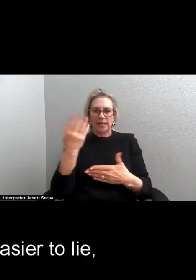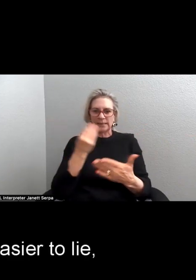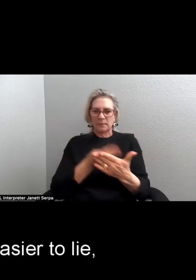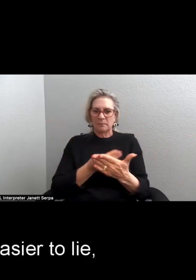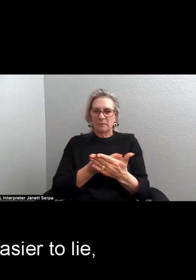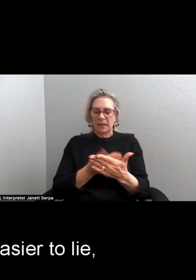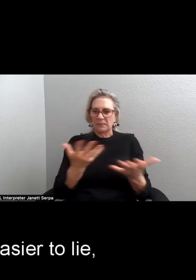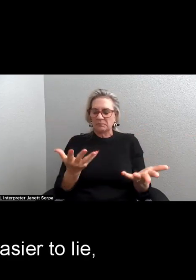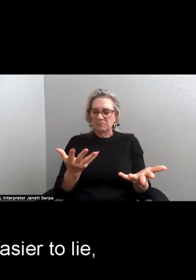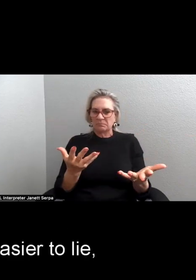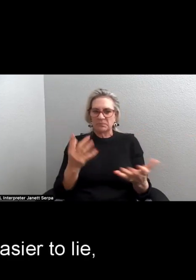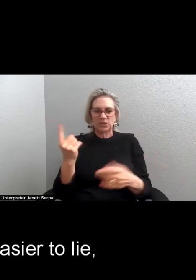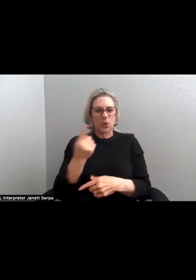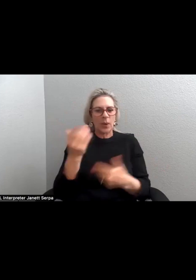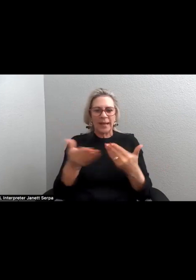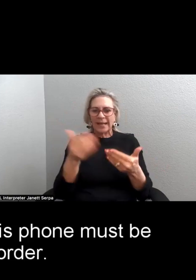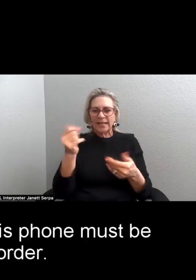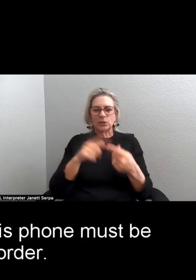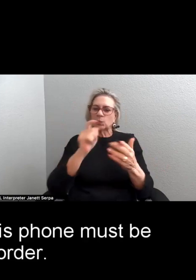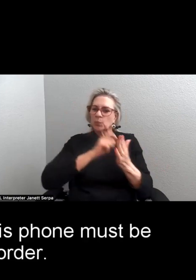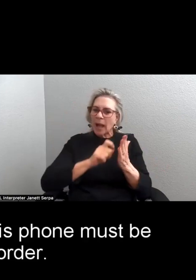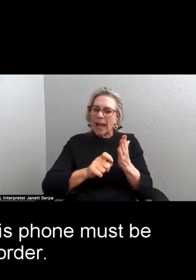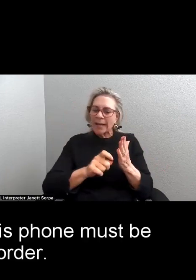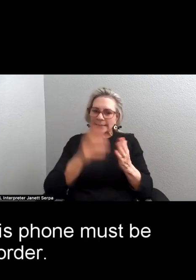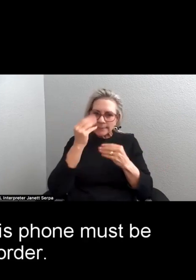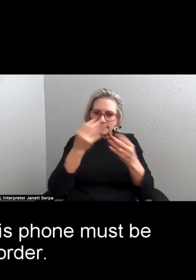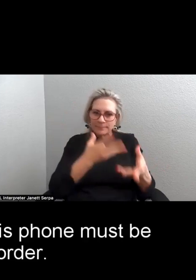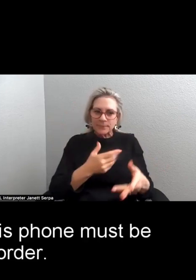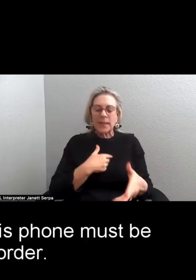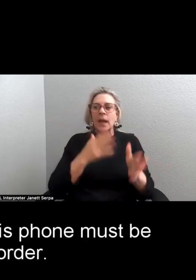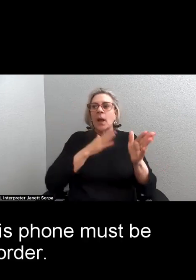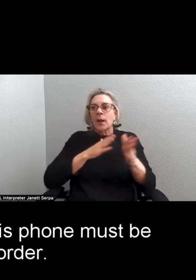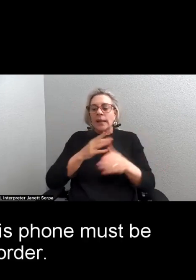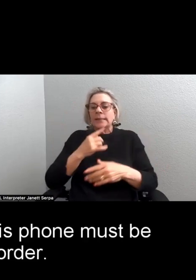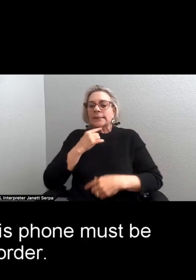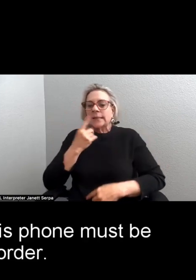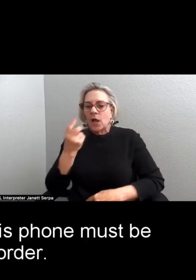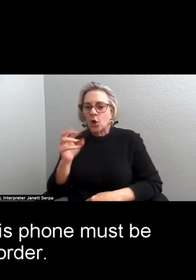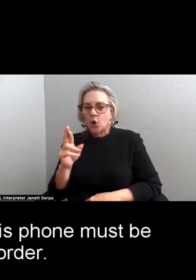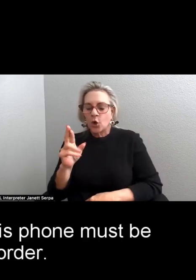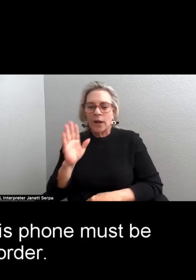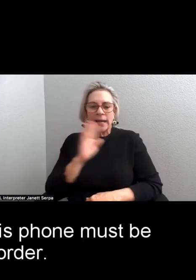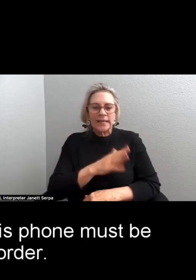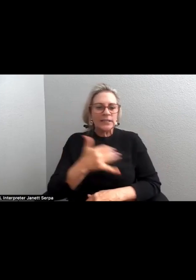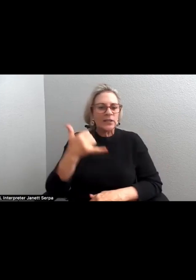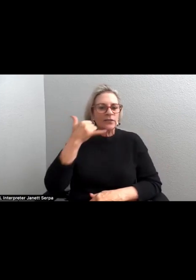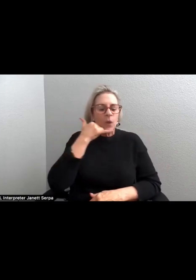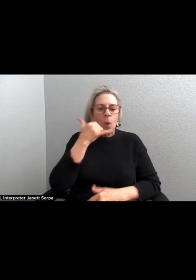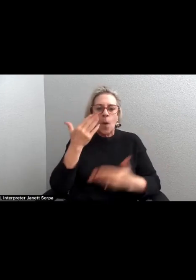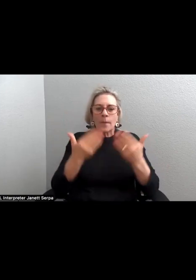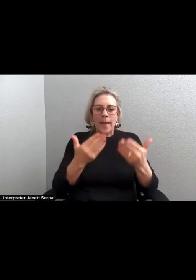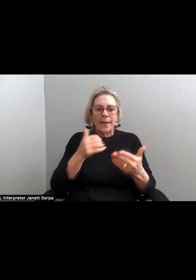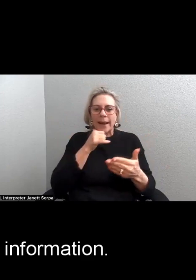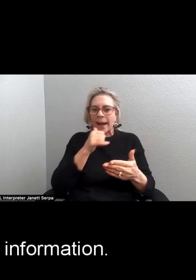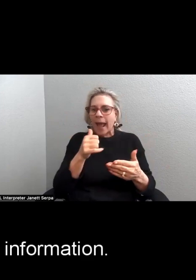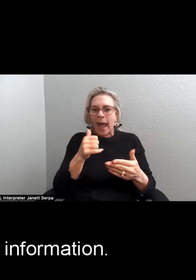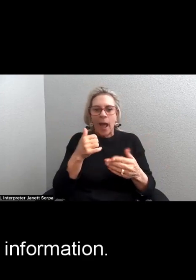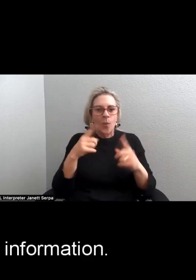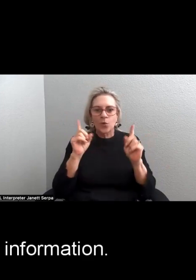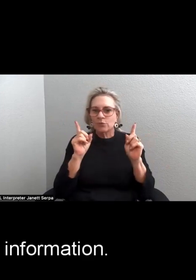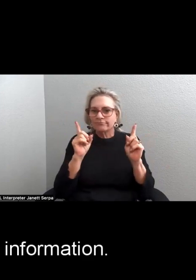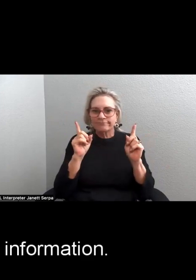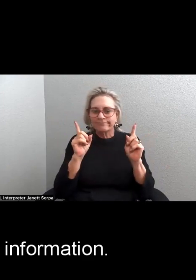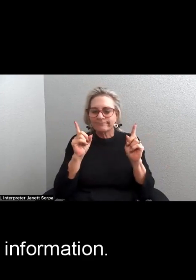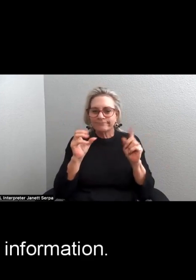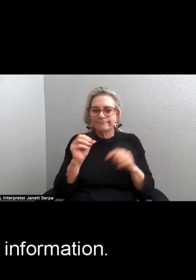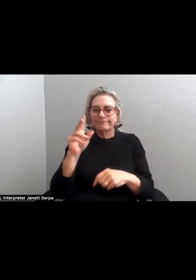It's always easier to lie. I prepare to say, his phone must be out of order. I organize